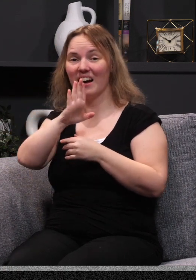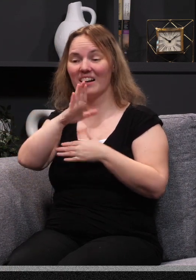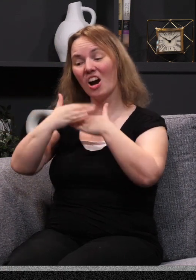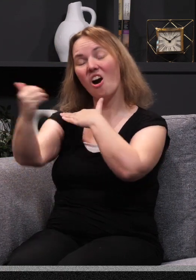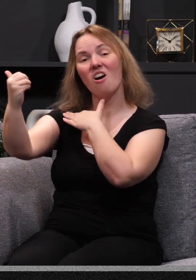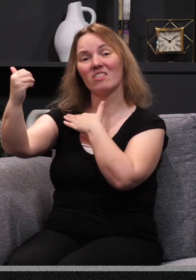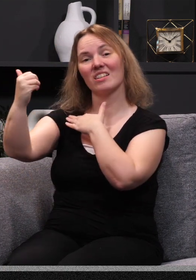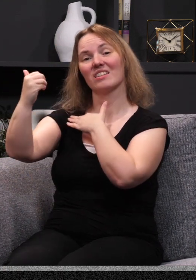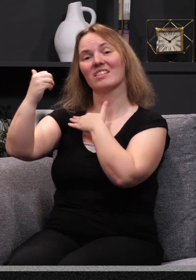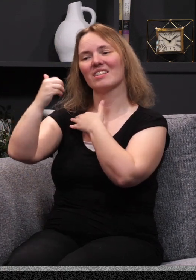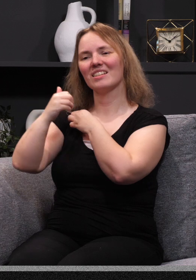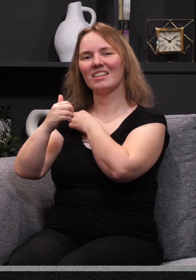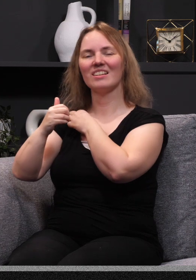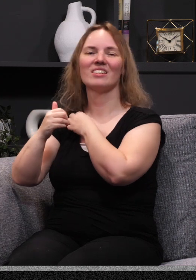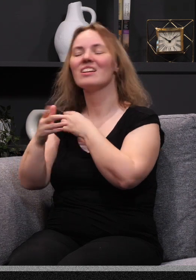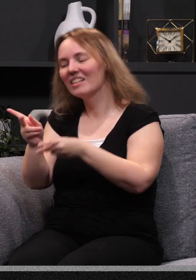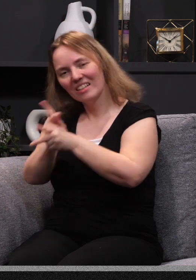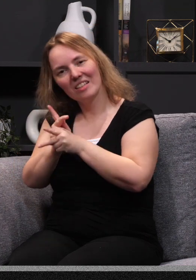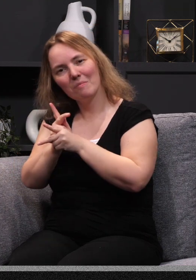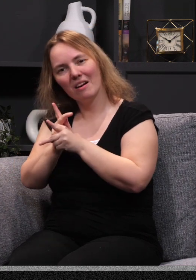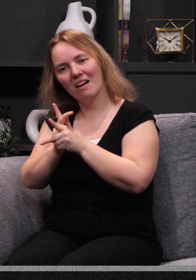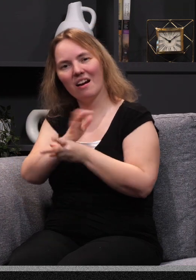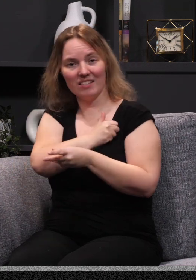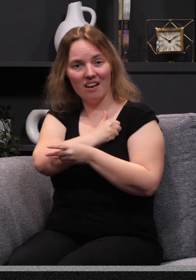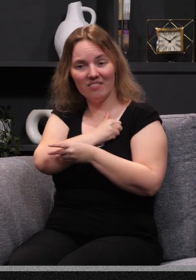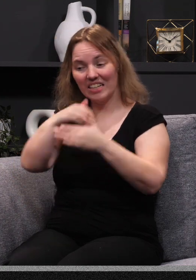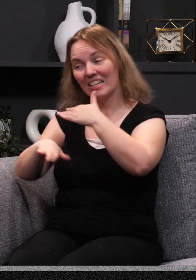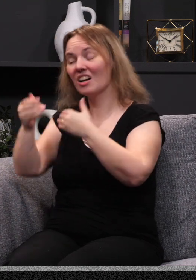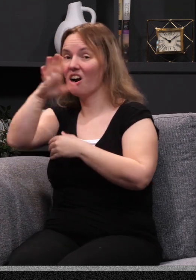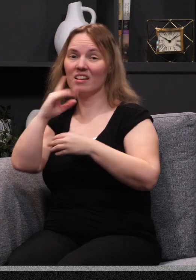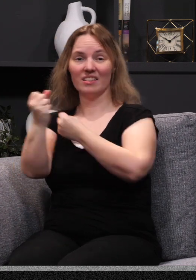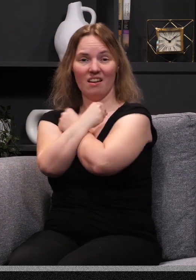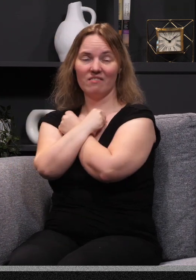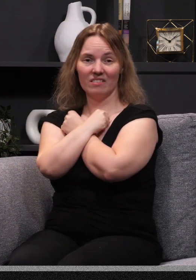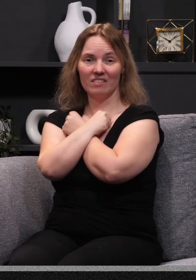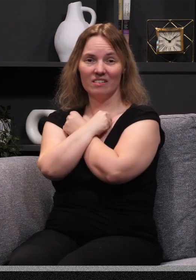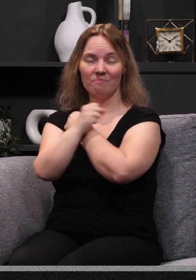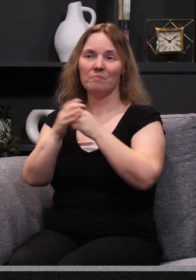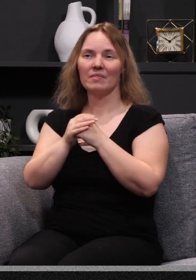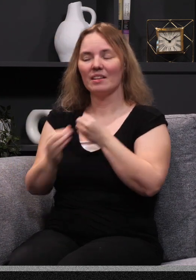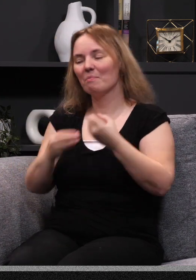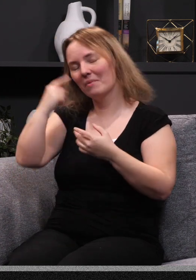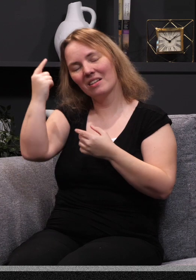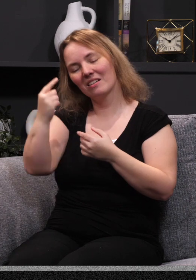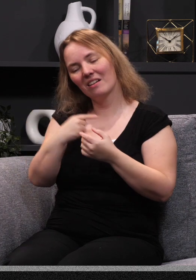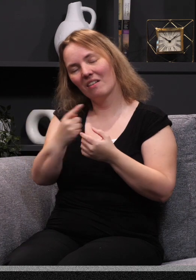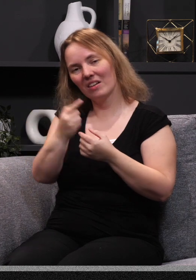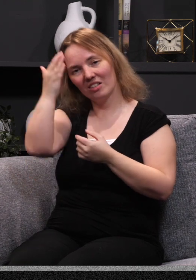us, he exhorts us to actually keep ourselves in God's love. You know, a lot